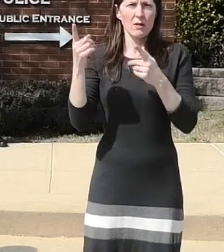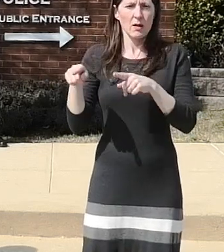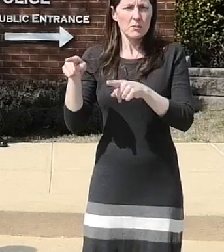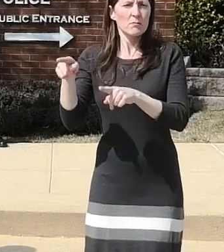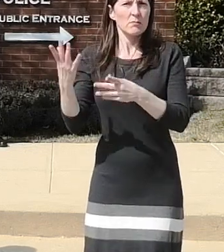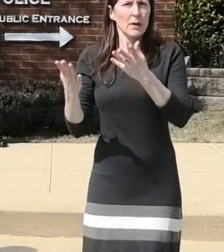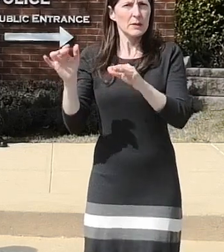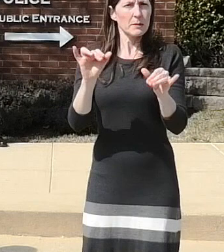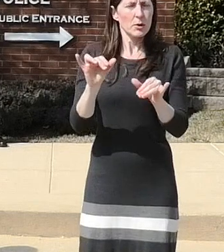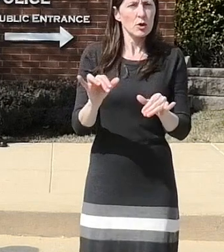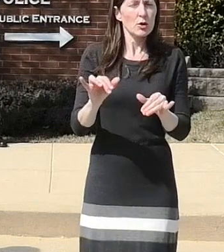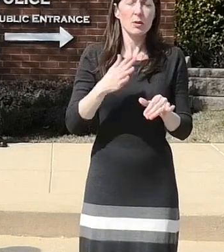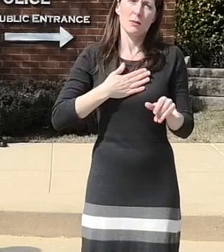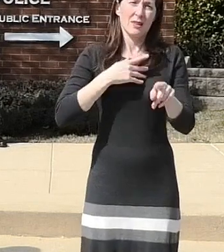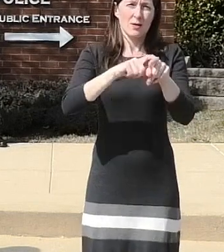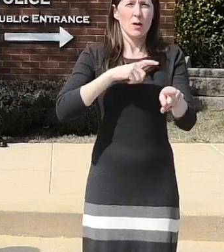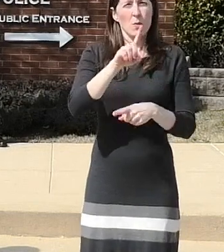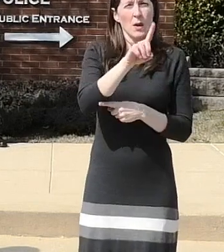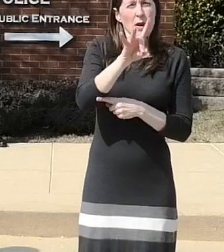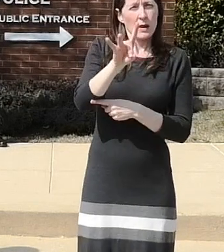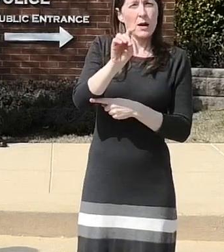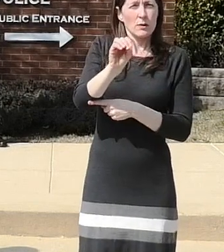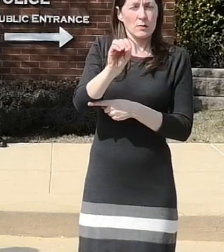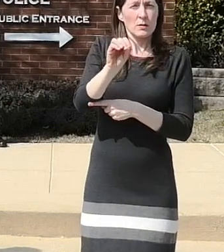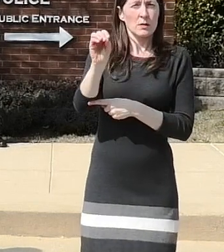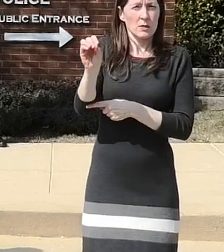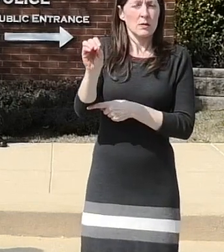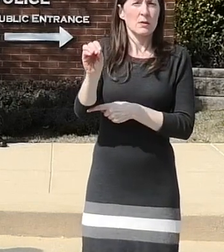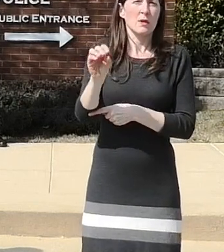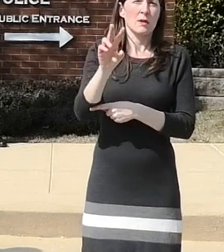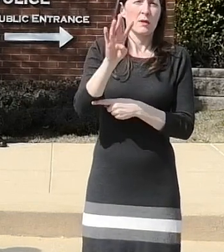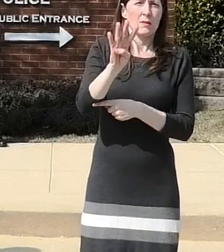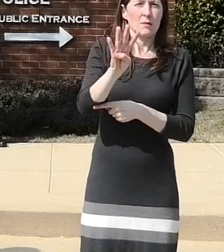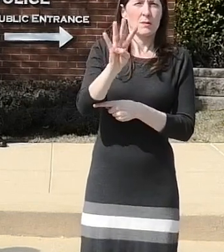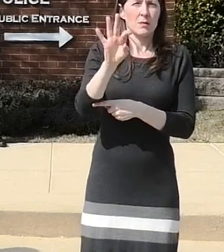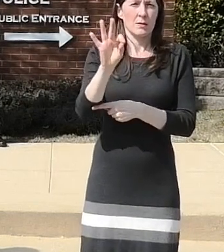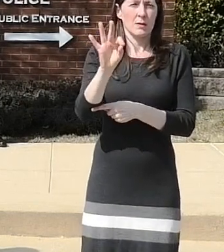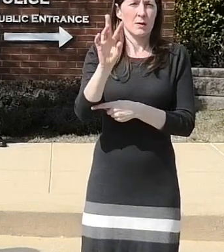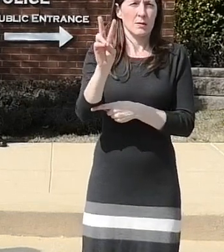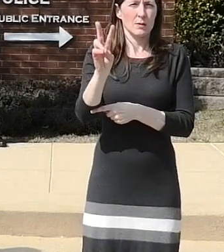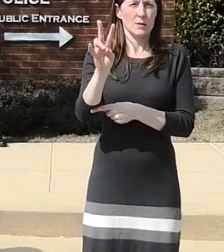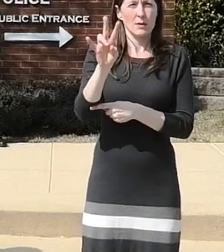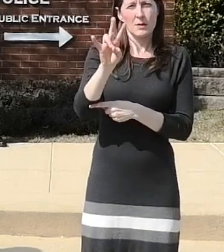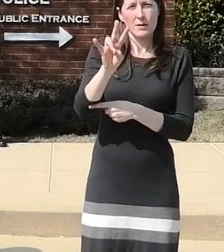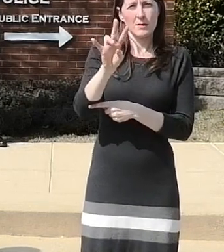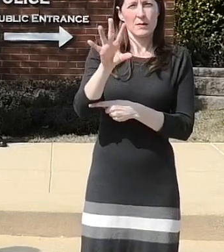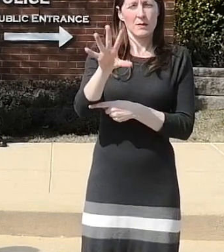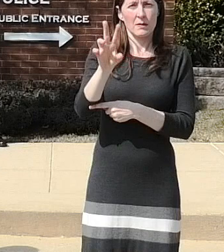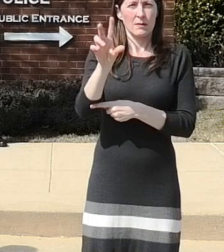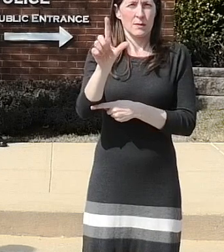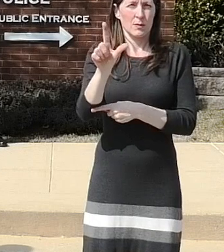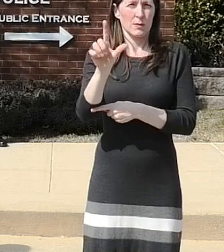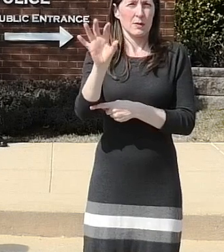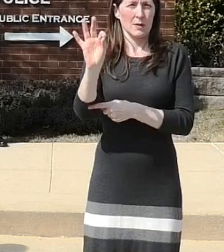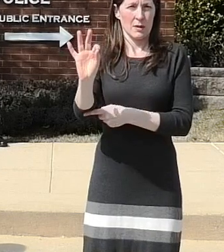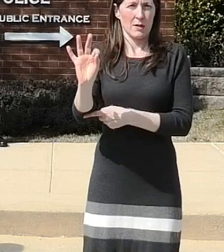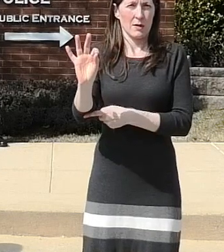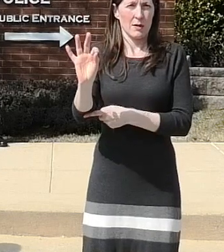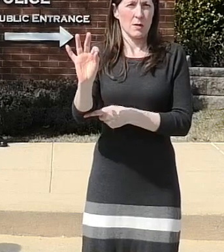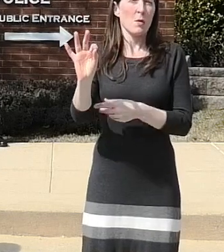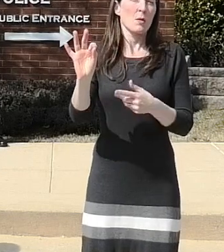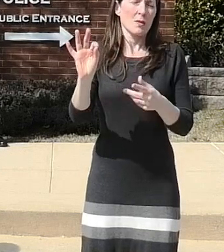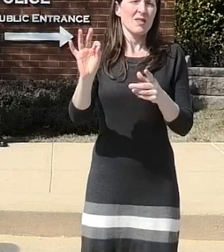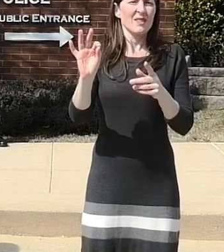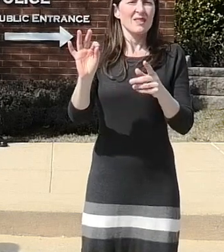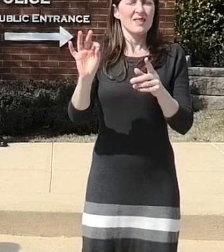please call 1-800-492-7529 or tips and that's the maryland state